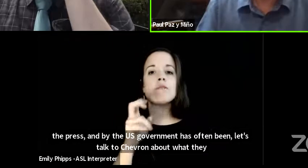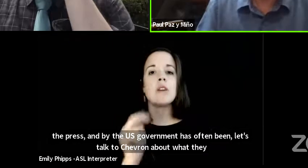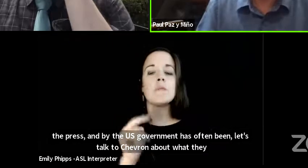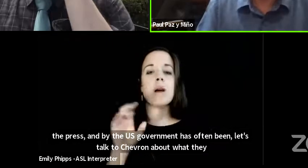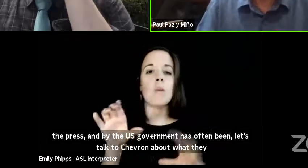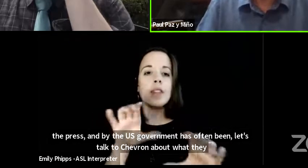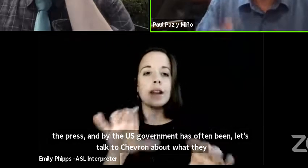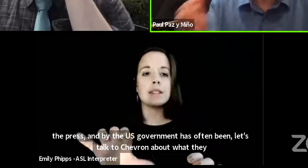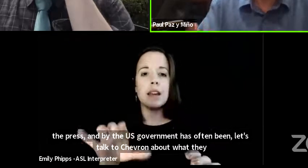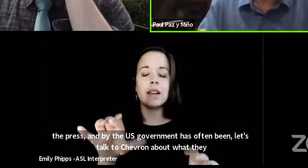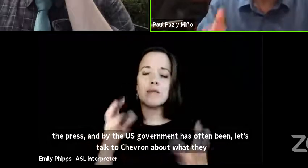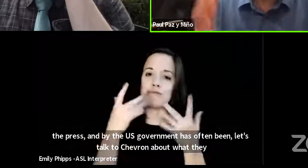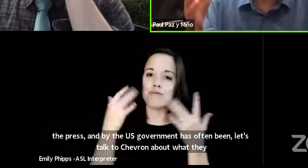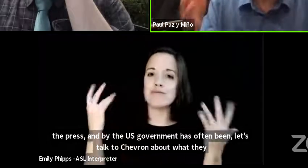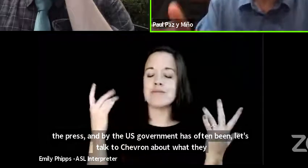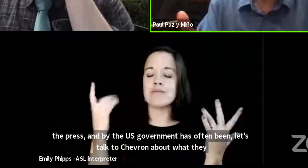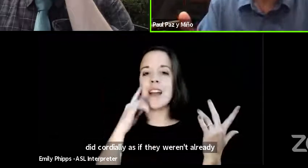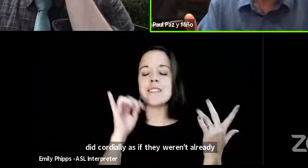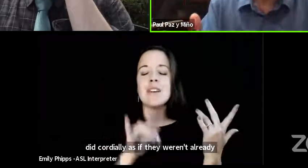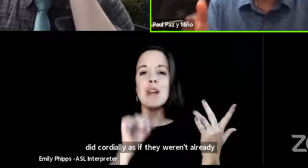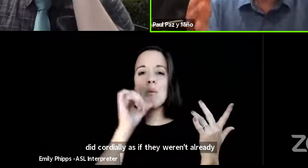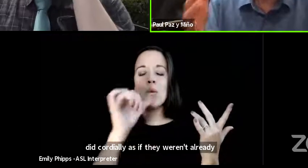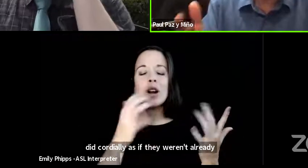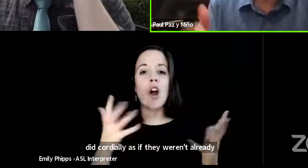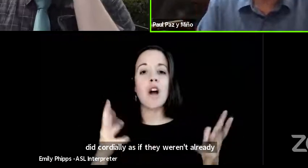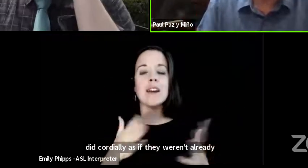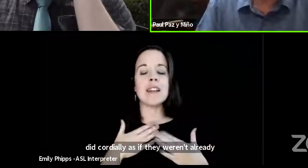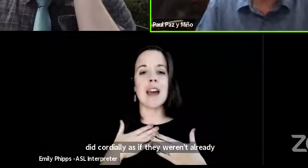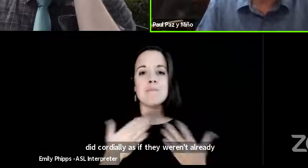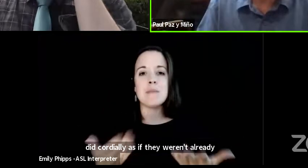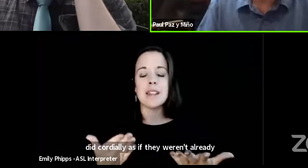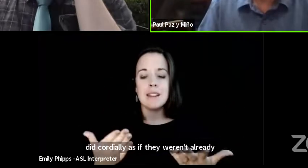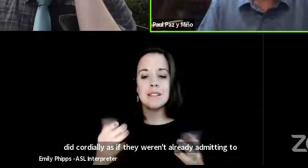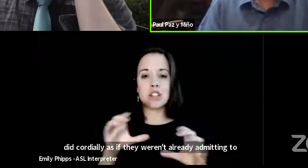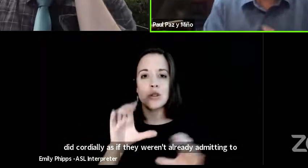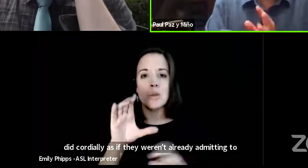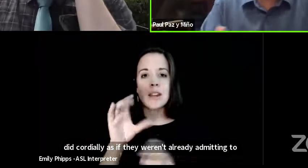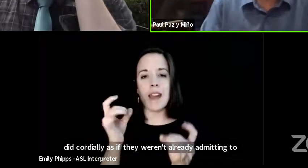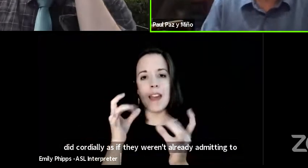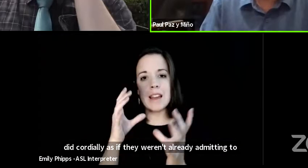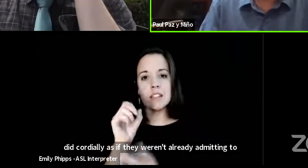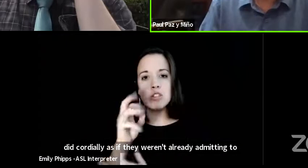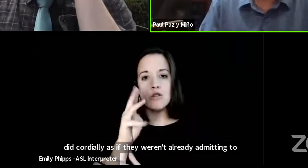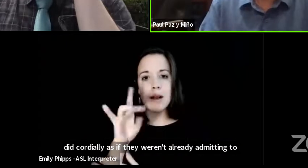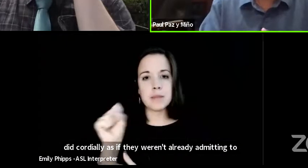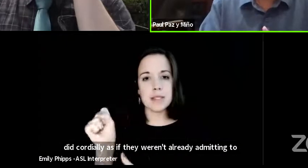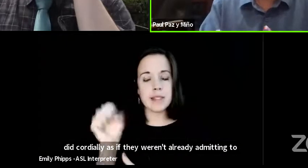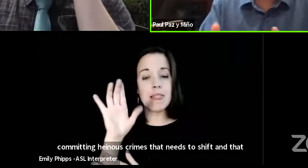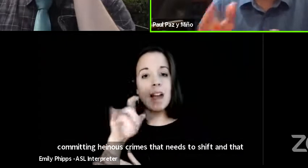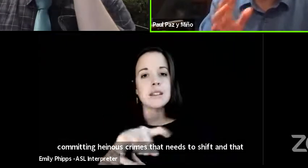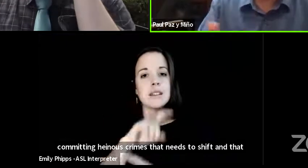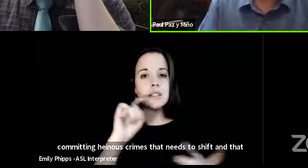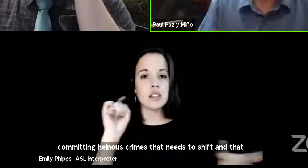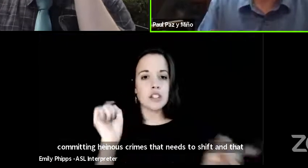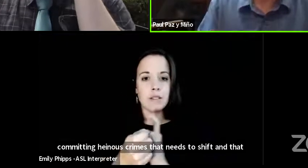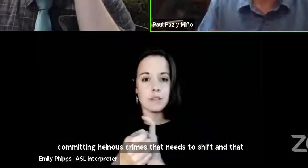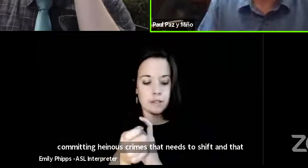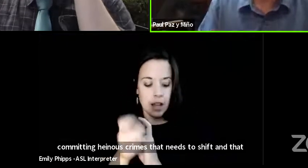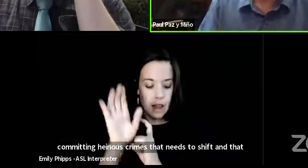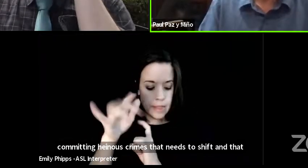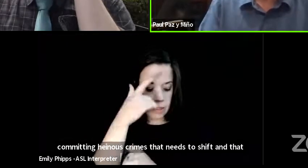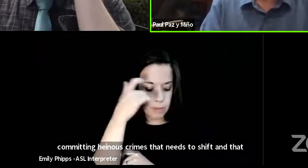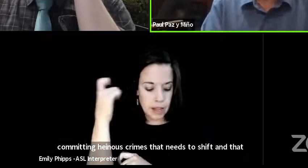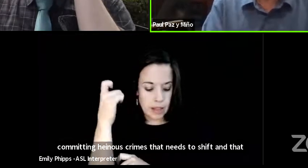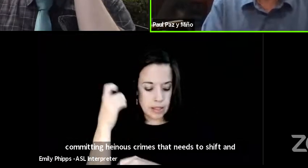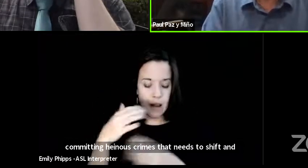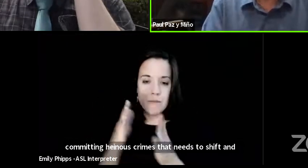cordially as if they weren't already admitting to committing heinous crimes that needs to shift and that's because of public perception